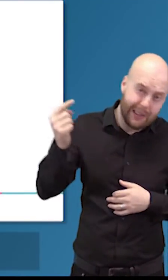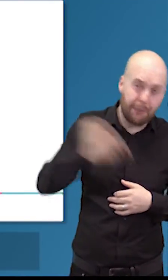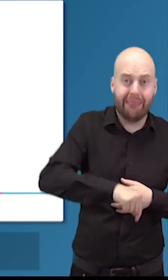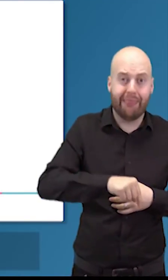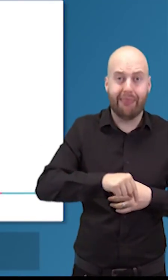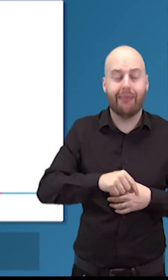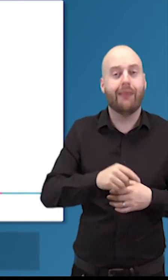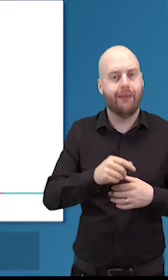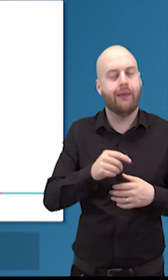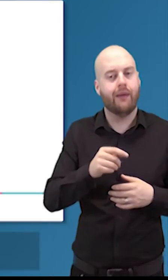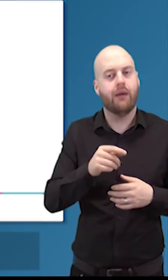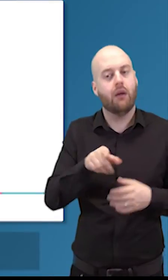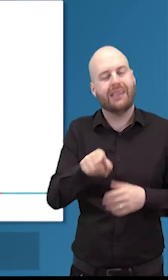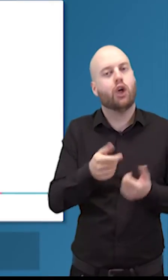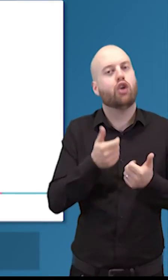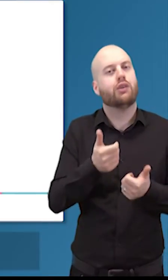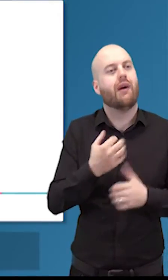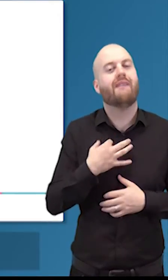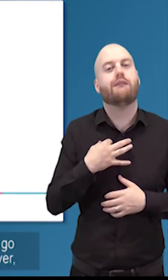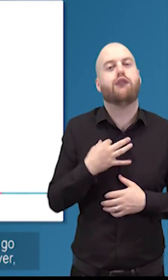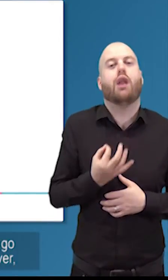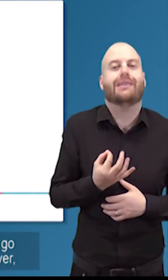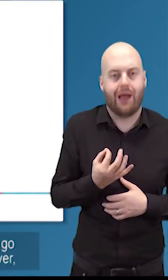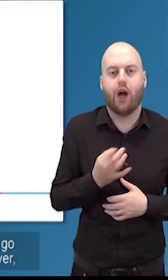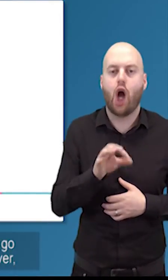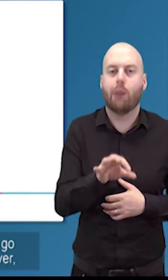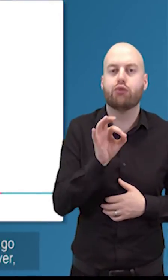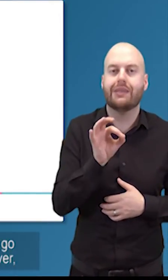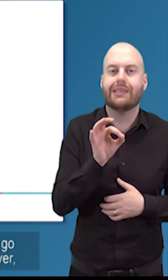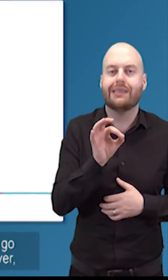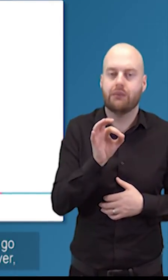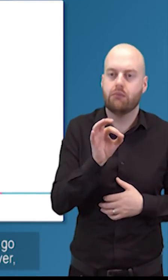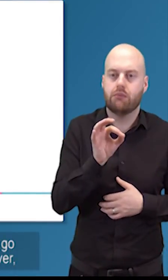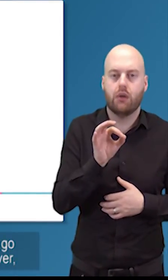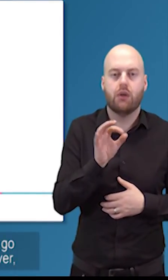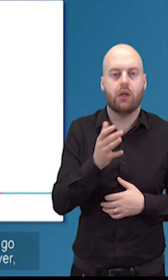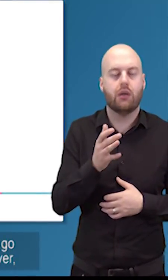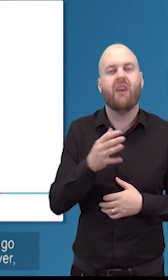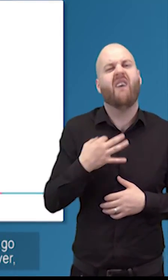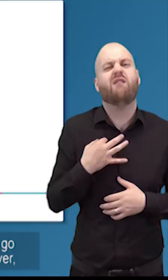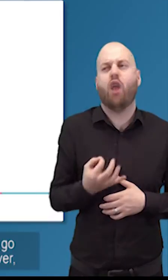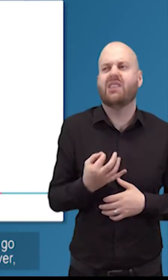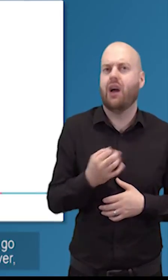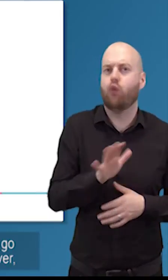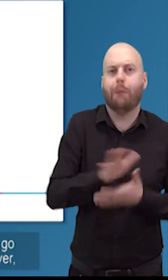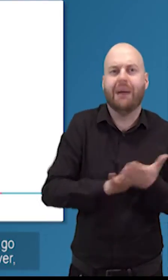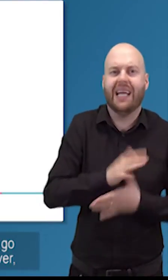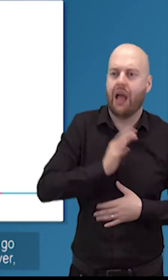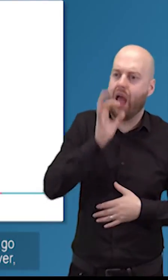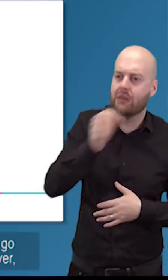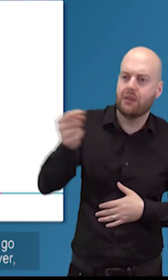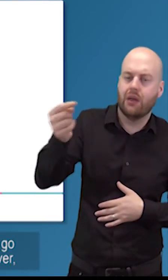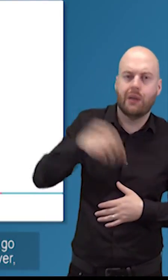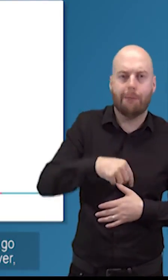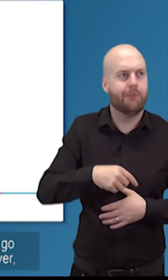want to see it as a as a volunteering option and not just you know not just a volunteering option doesn't have to be to go paint